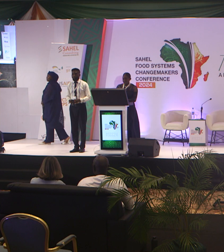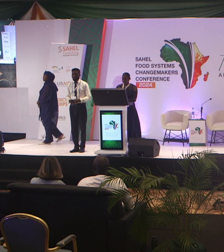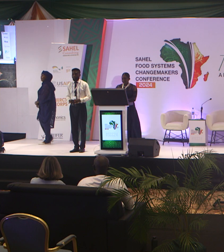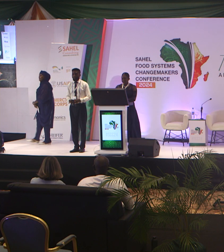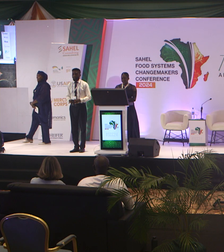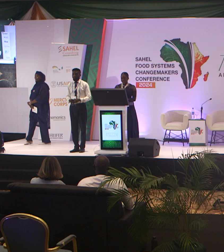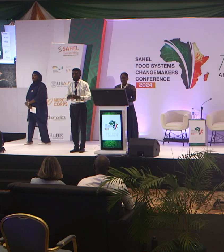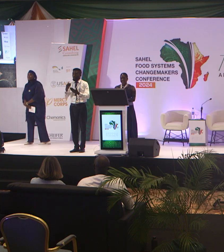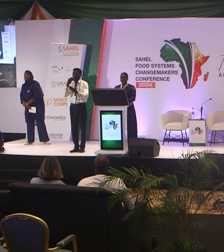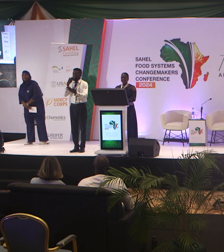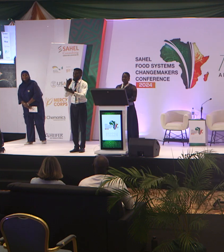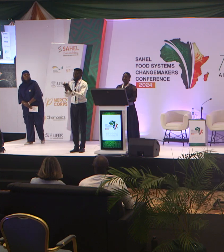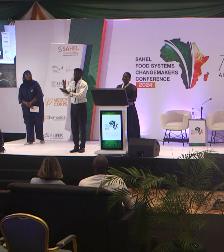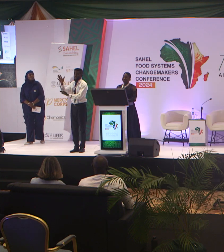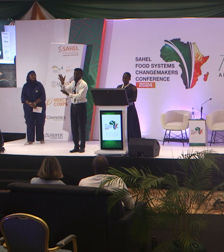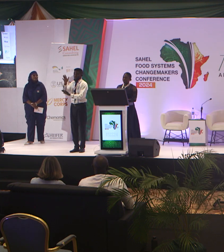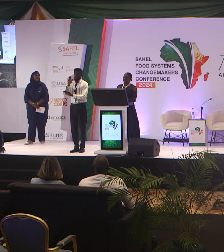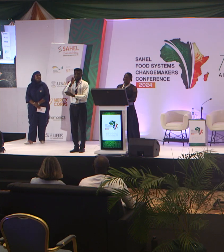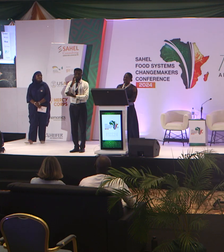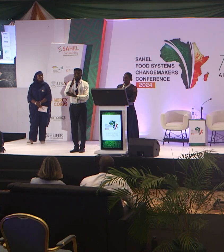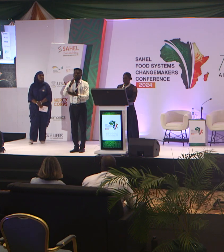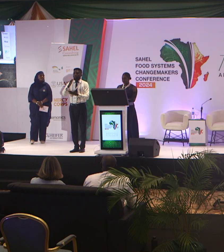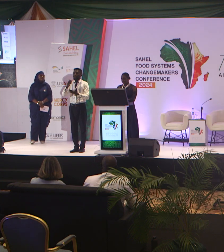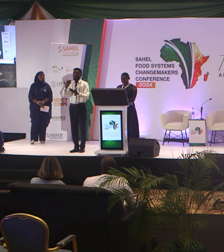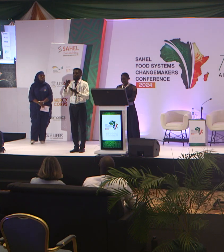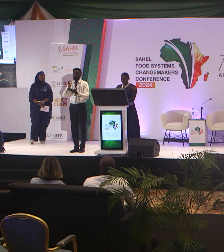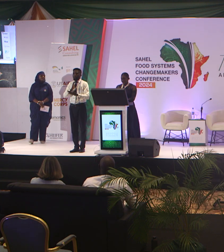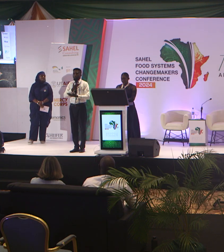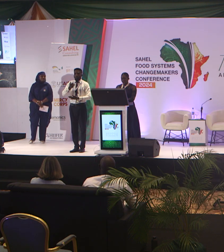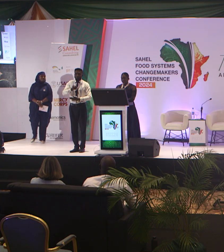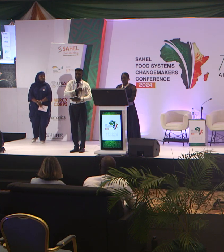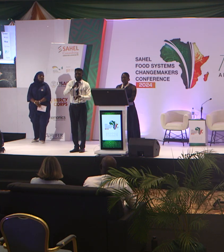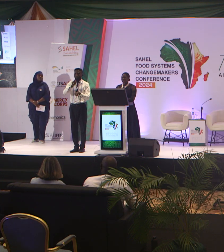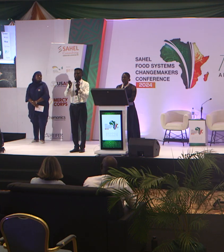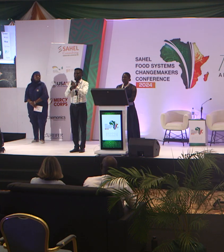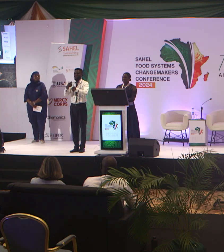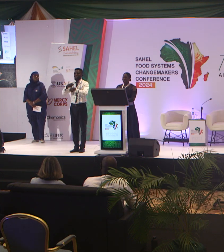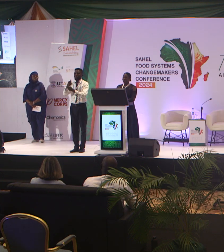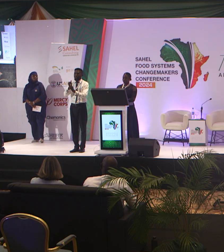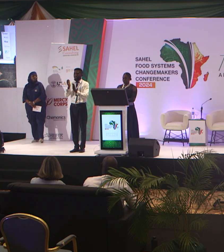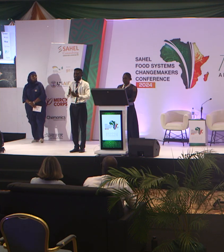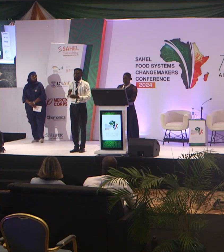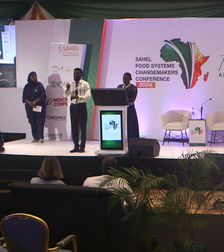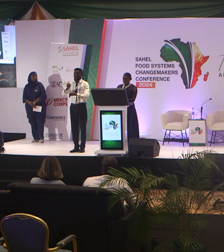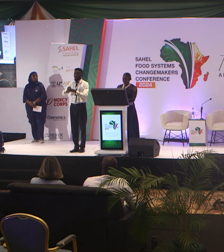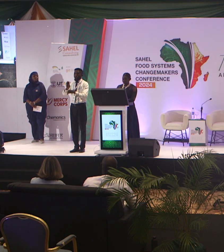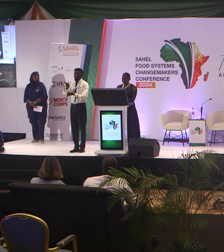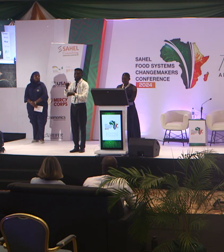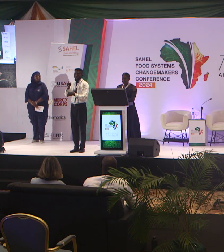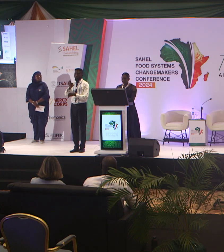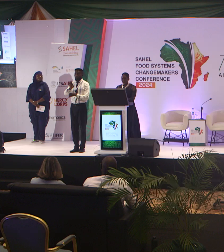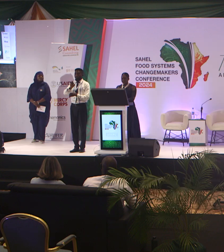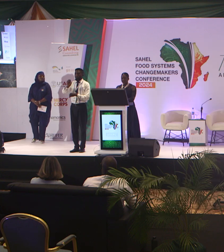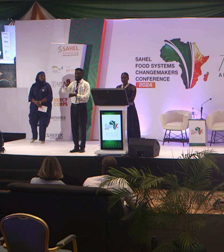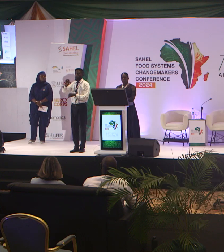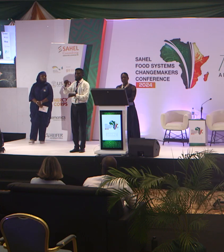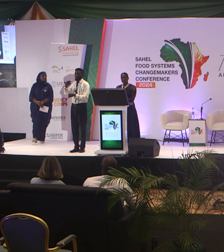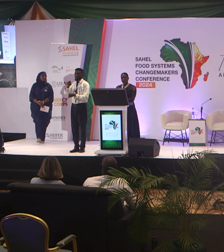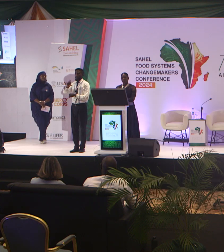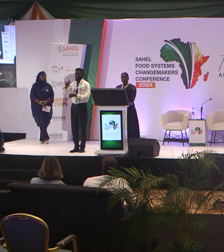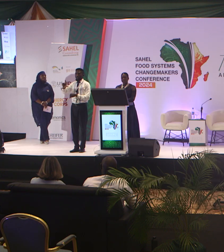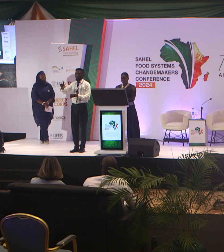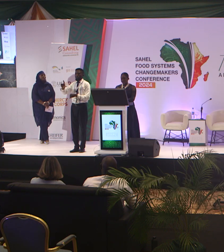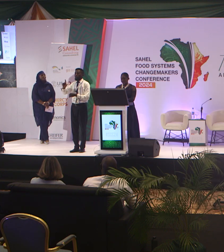Good afternoon, esteemed changemakers. On behalf of Sahel Consulting, I would like to express our